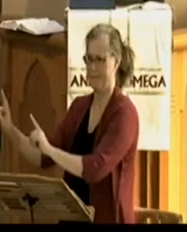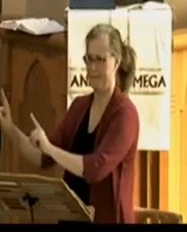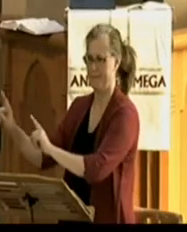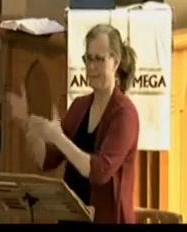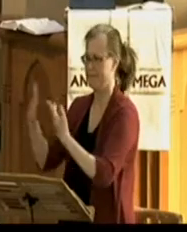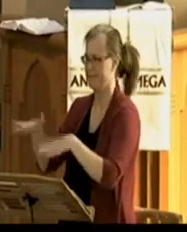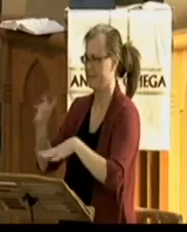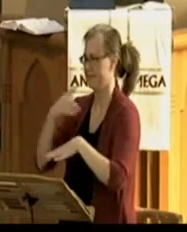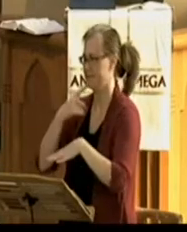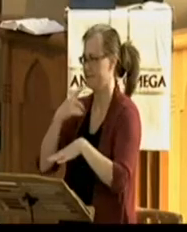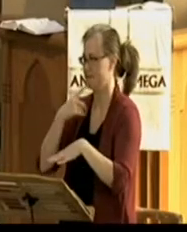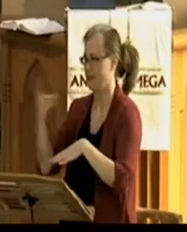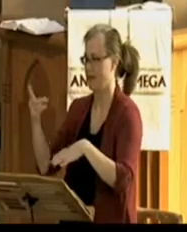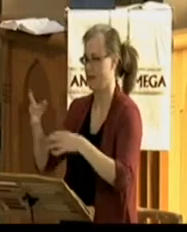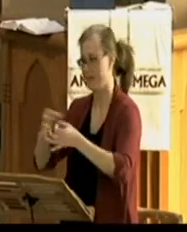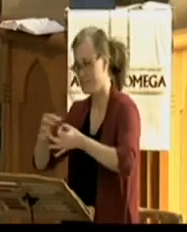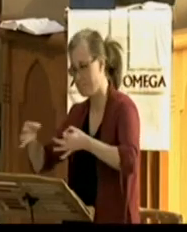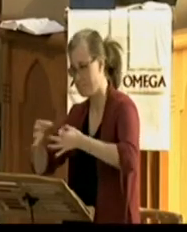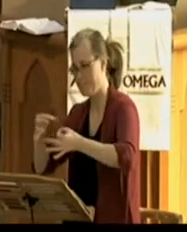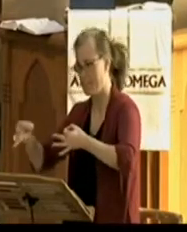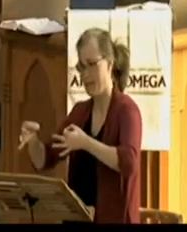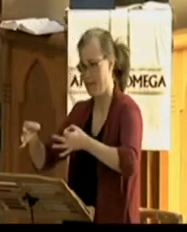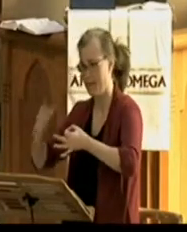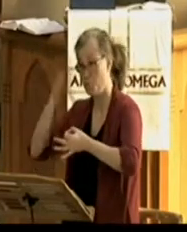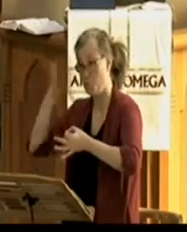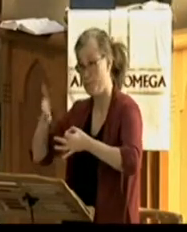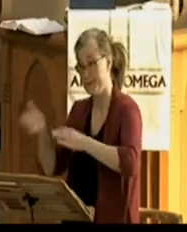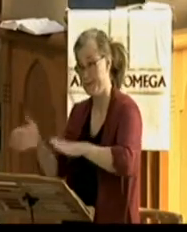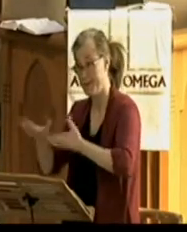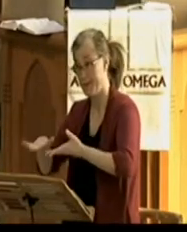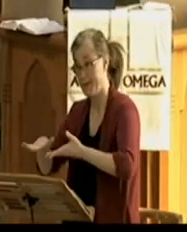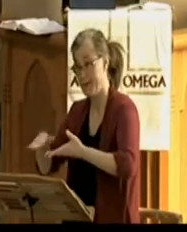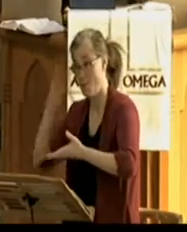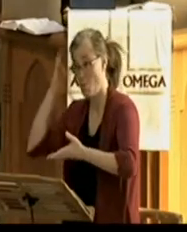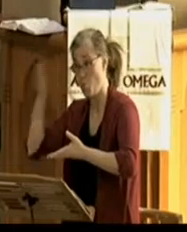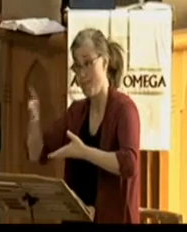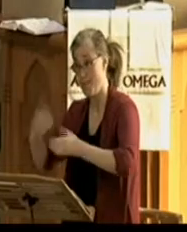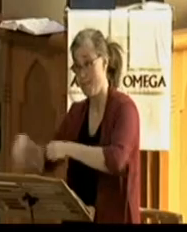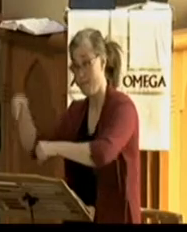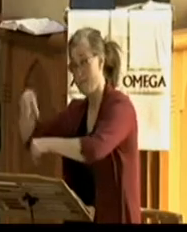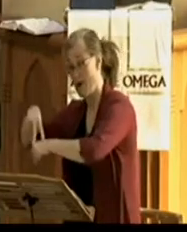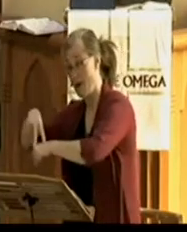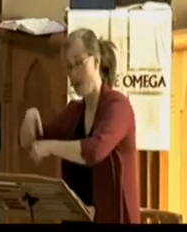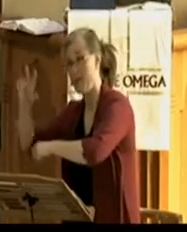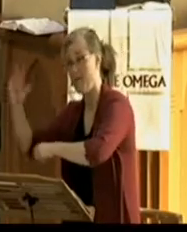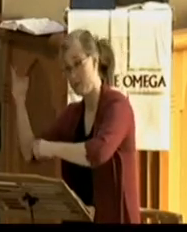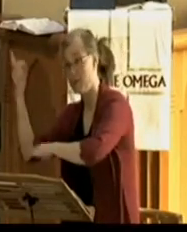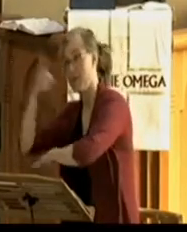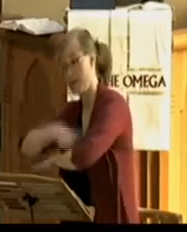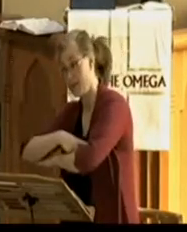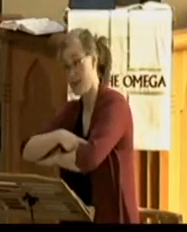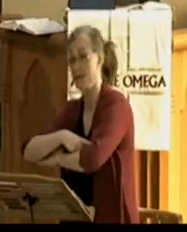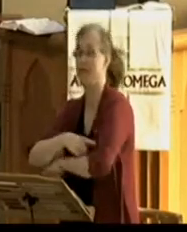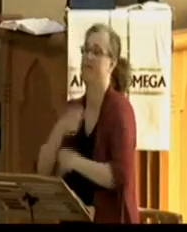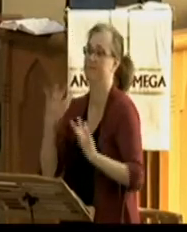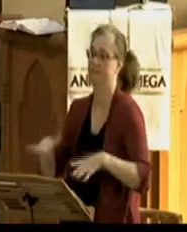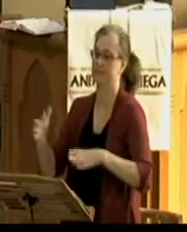day. They saw Jesus raise Lazarus. They saw him raise others from the dead. No, they died